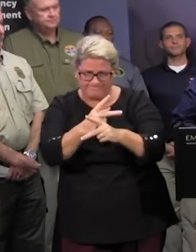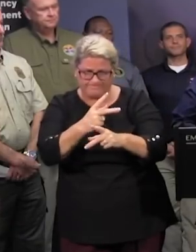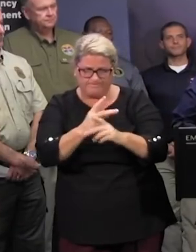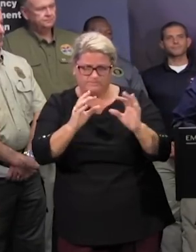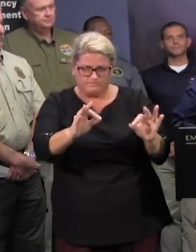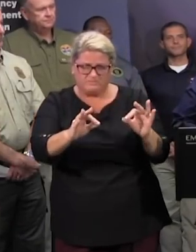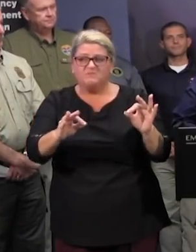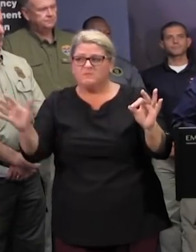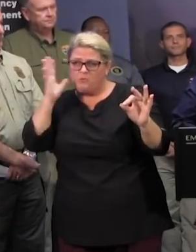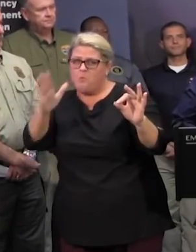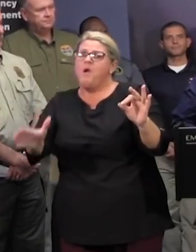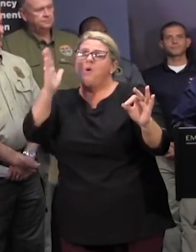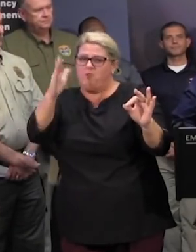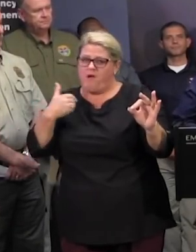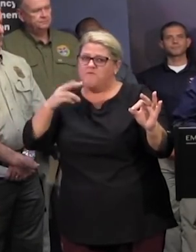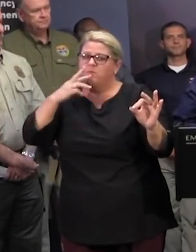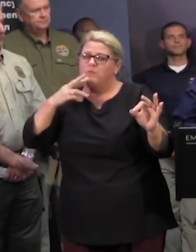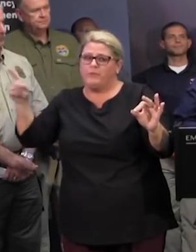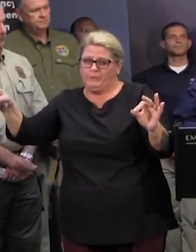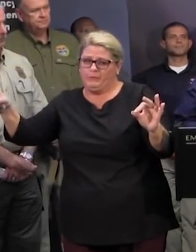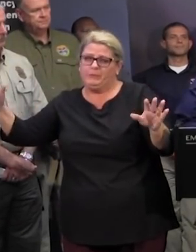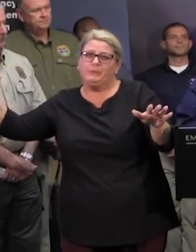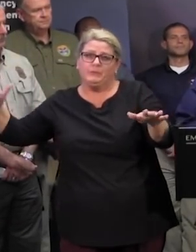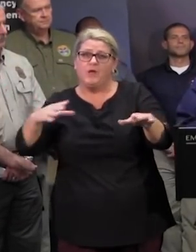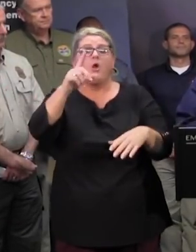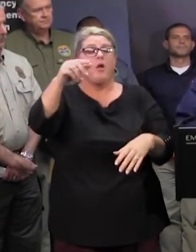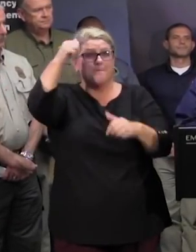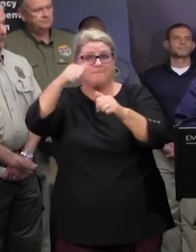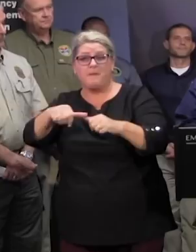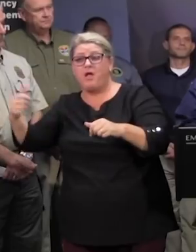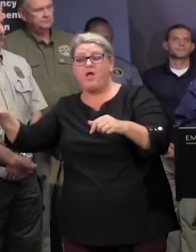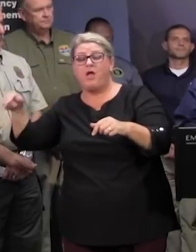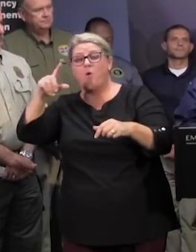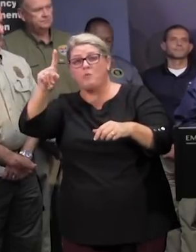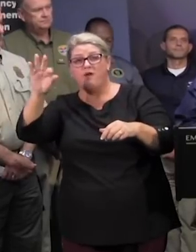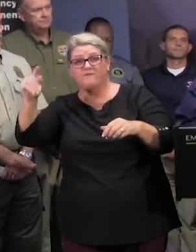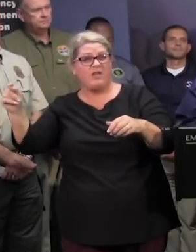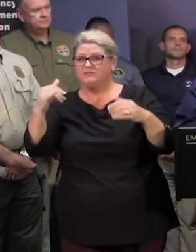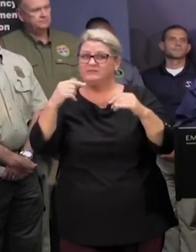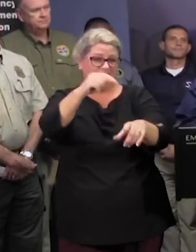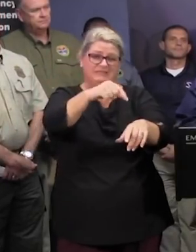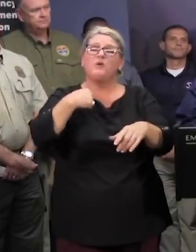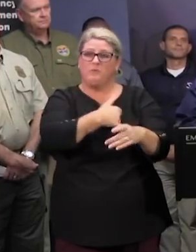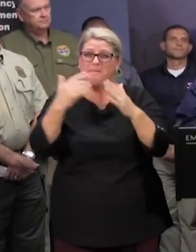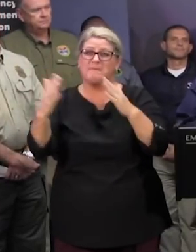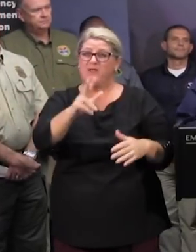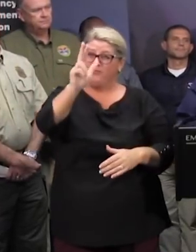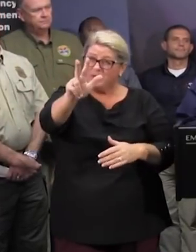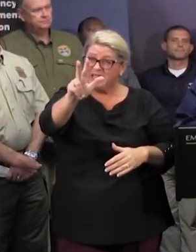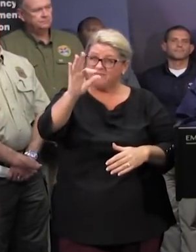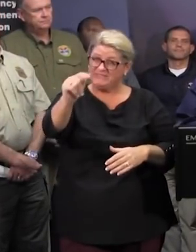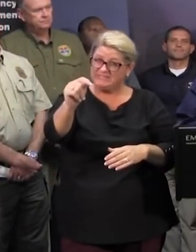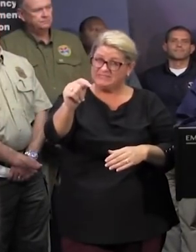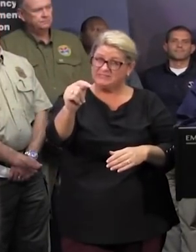the same situation applies this time instead of a one foot overtopping we've projected or planning for about a three foot